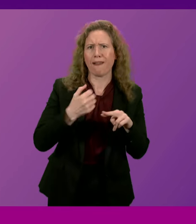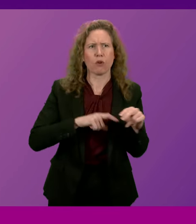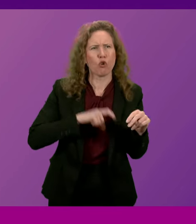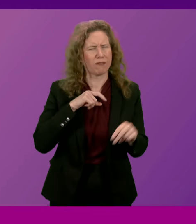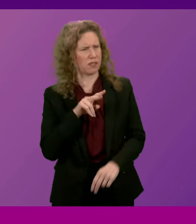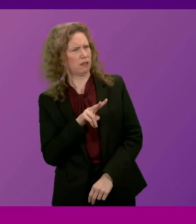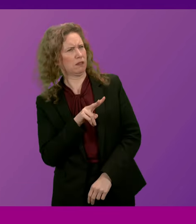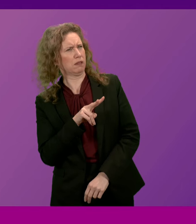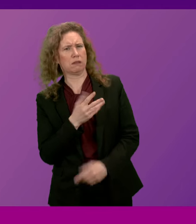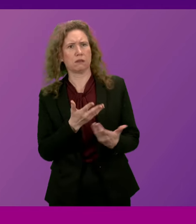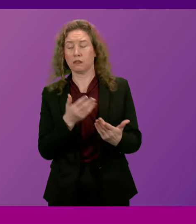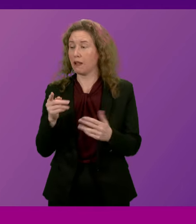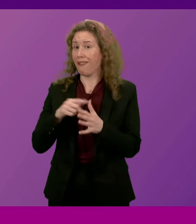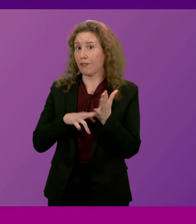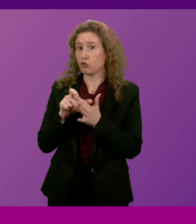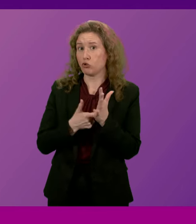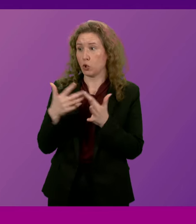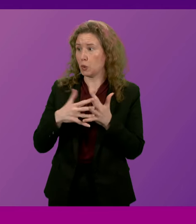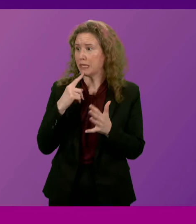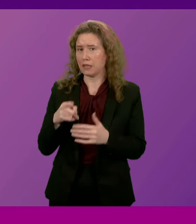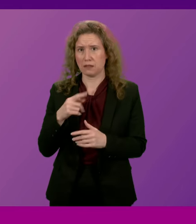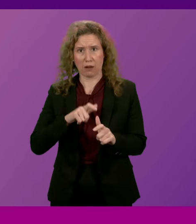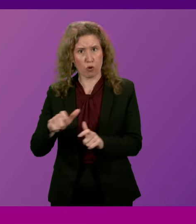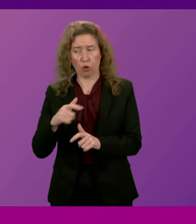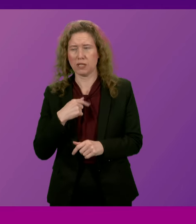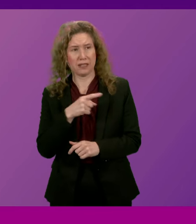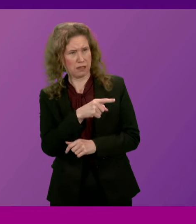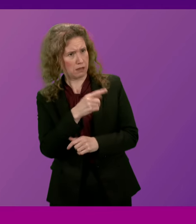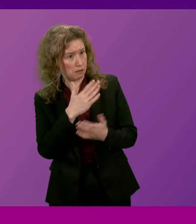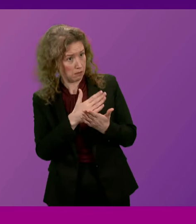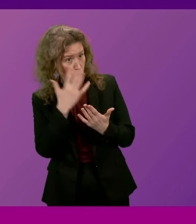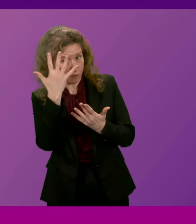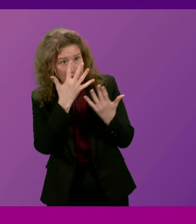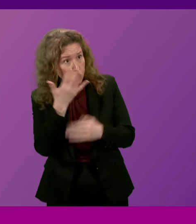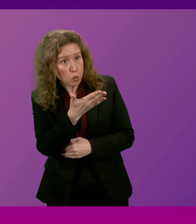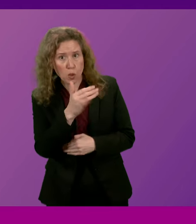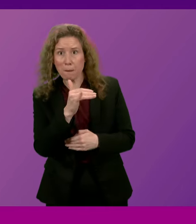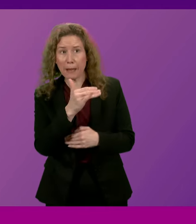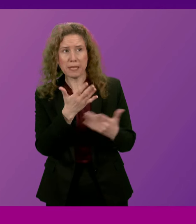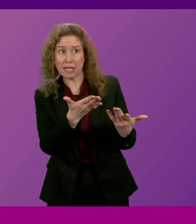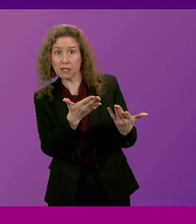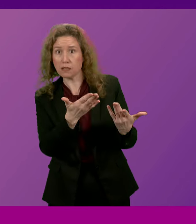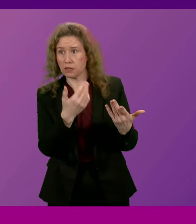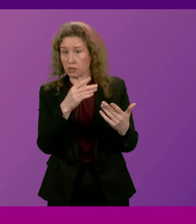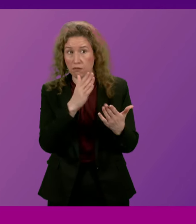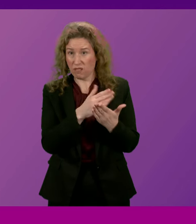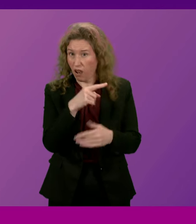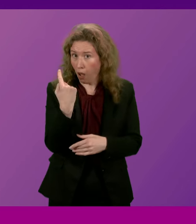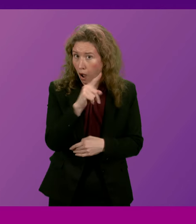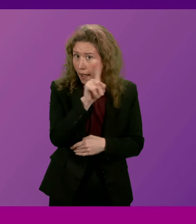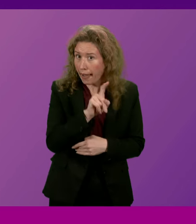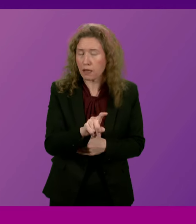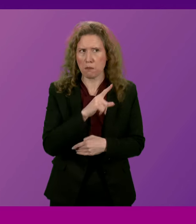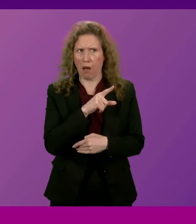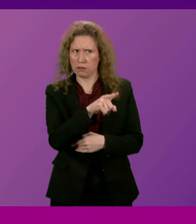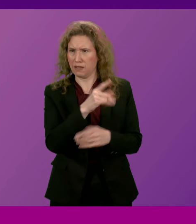Andrew continued. We don't know whether Joe Farrell has been confused or perhaps even caught in a lie. But